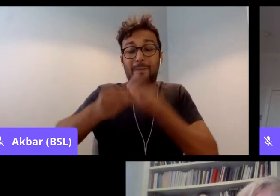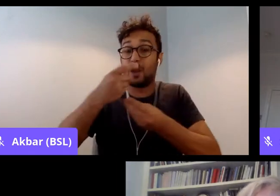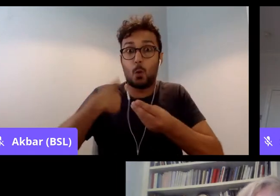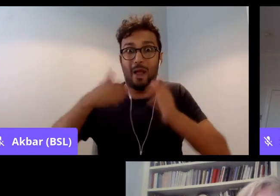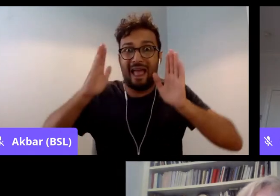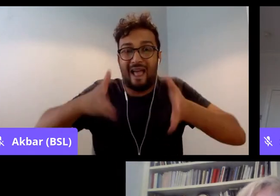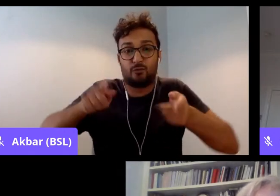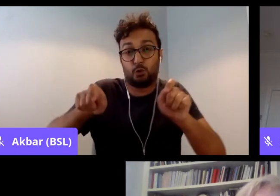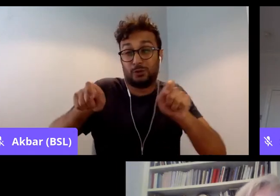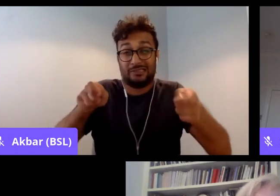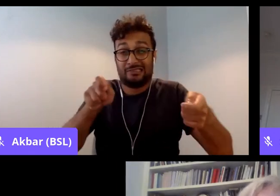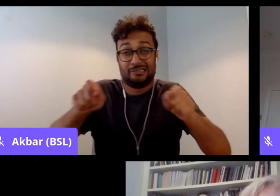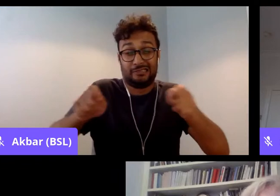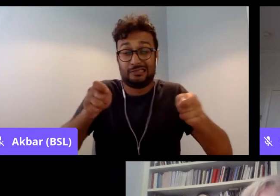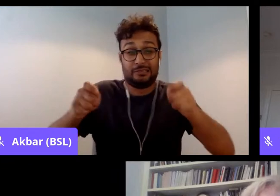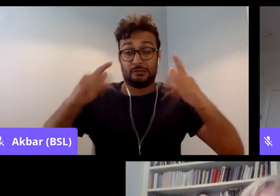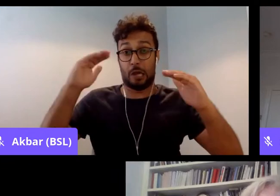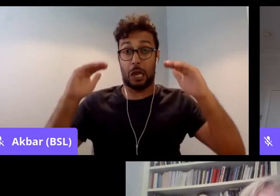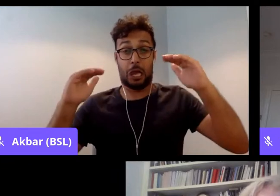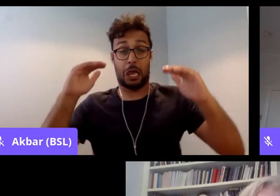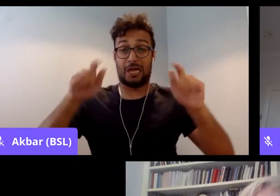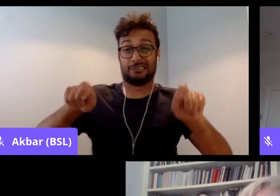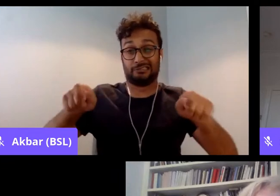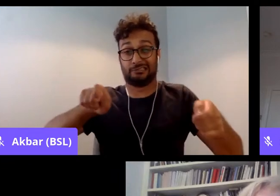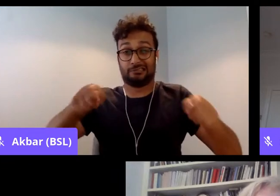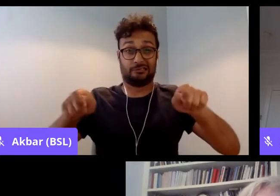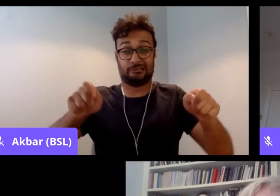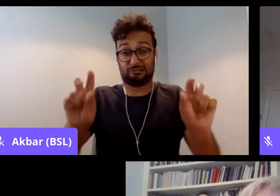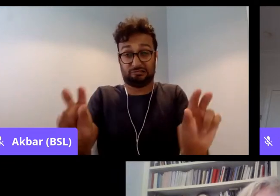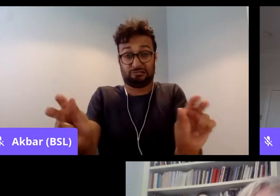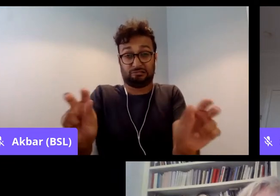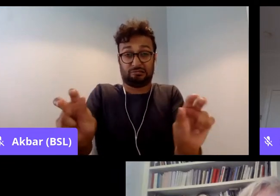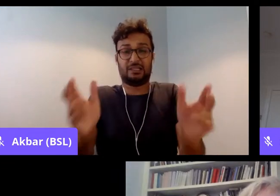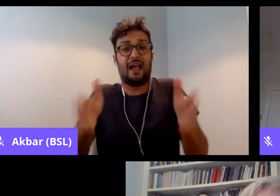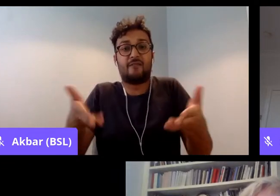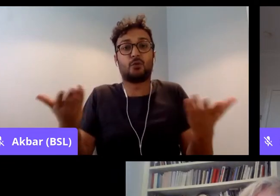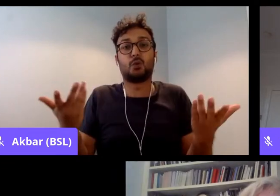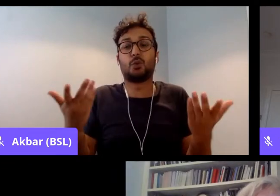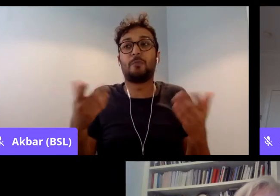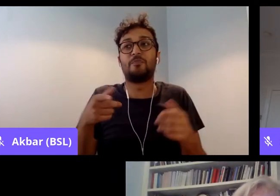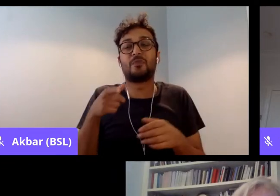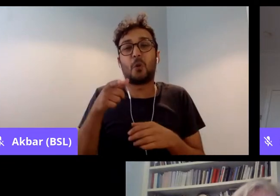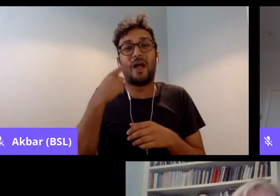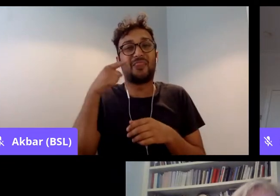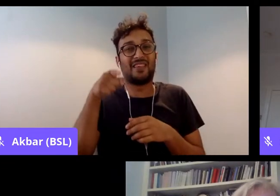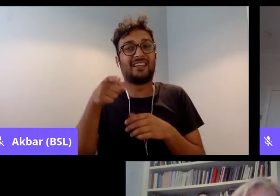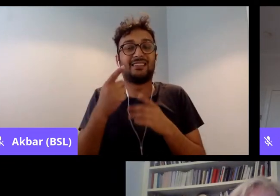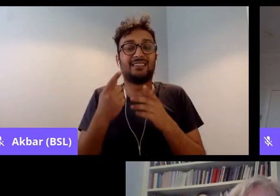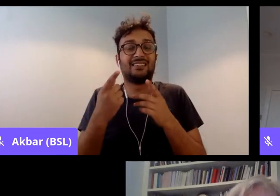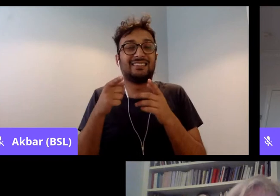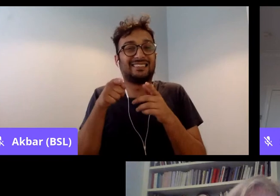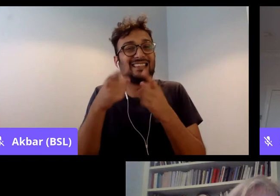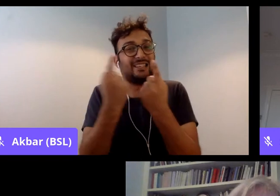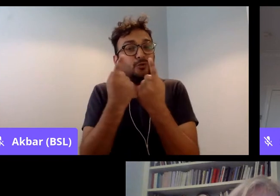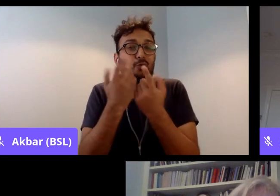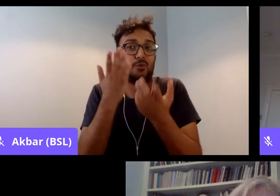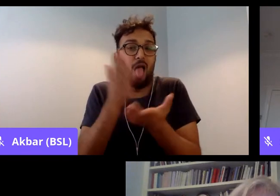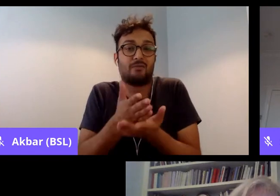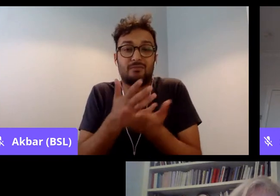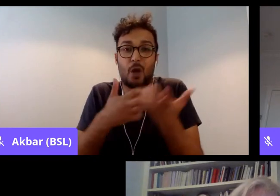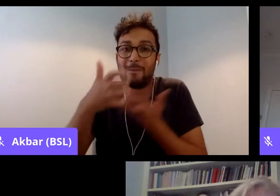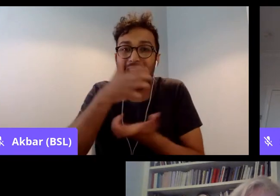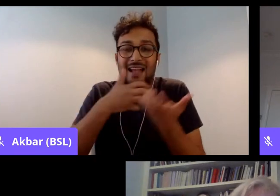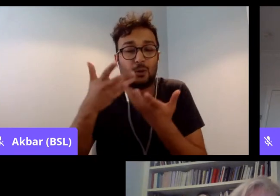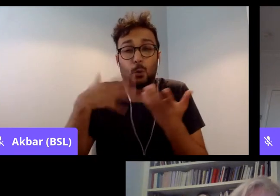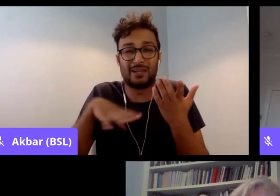complicated, it's a really complicated issue. And we have to look at these things specifically, but it would be